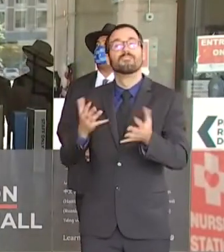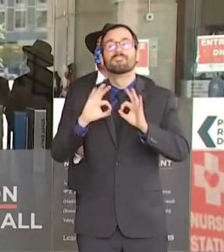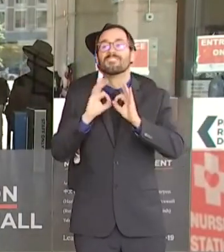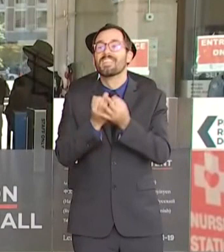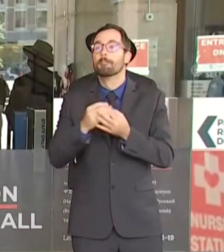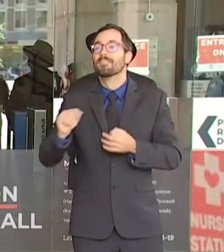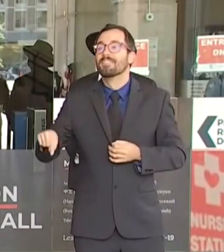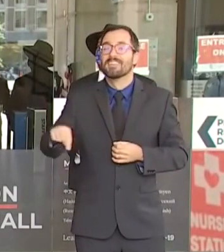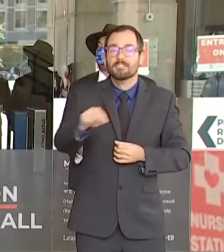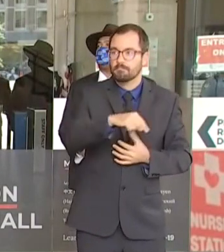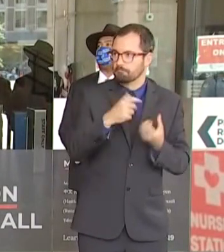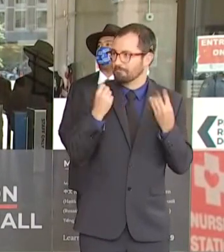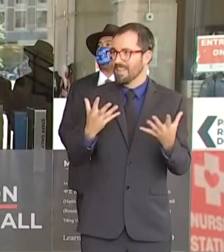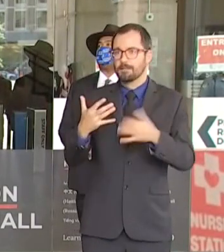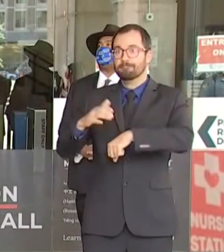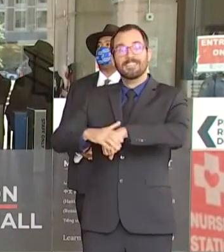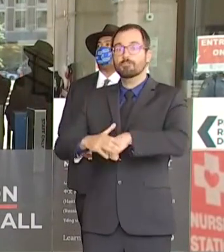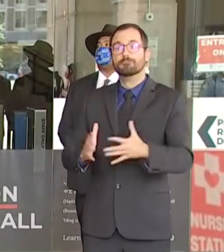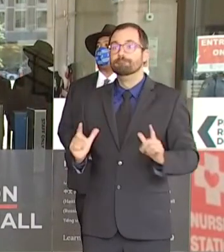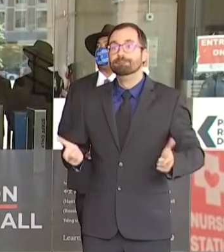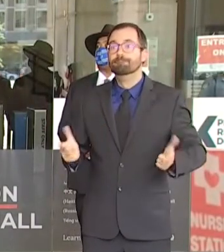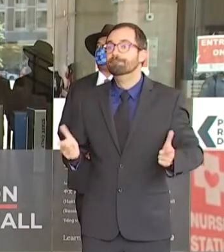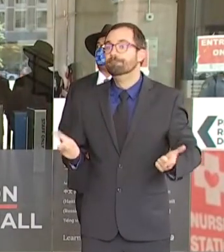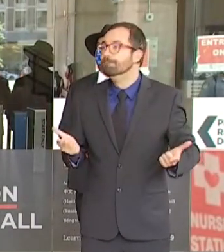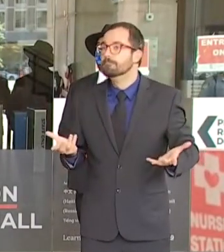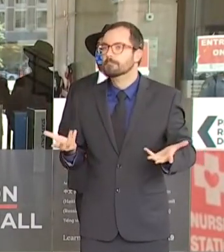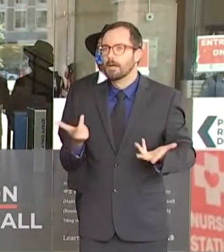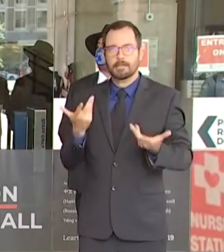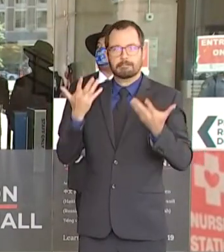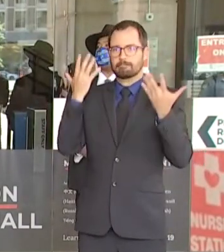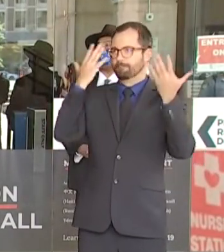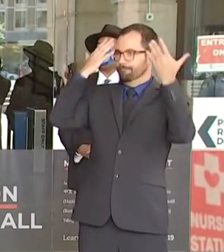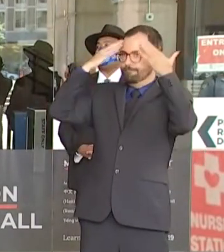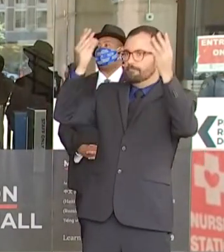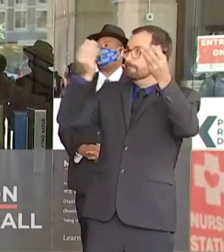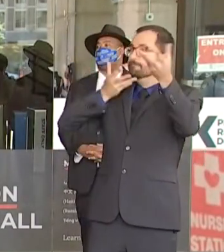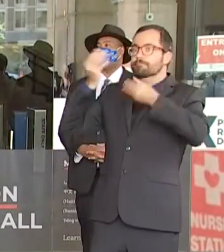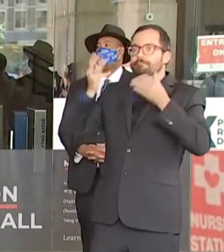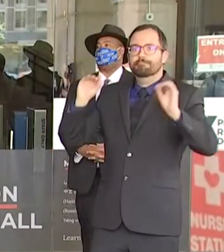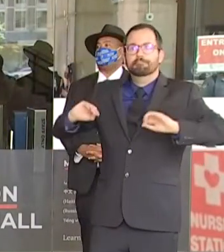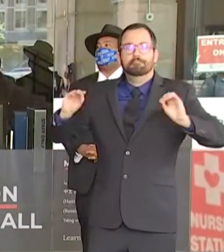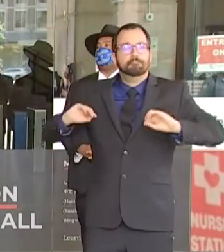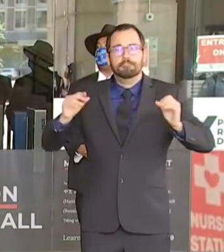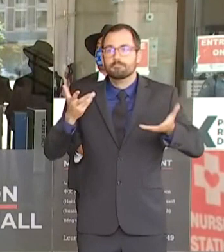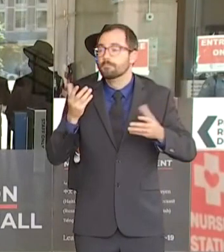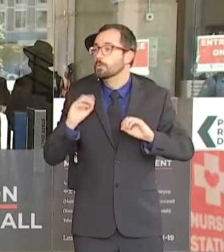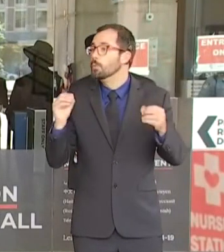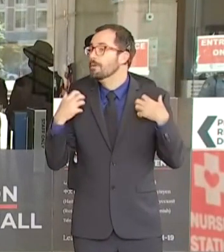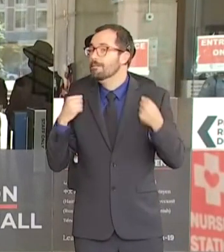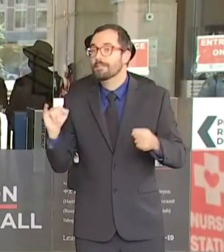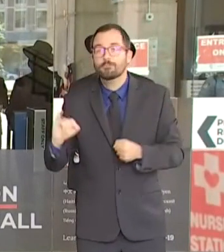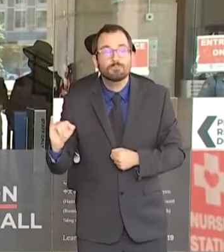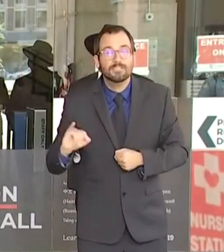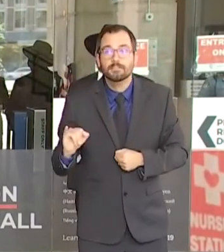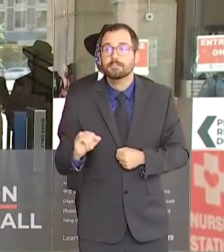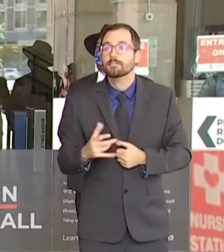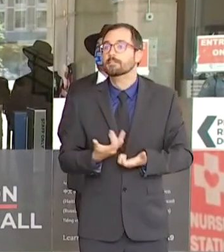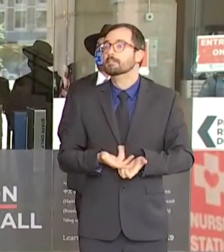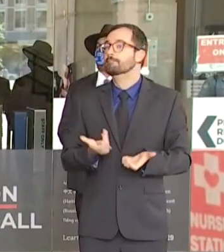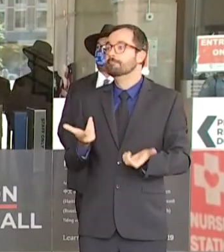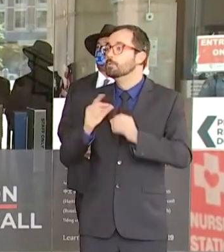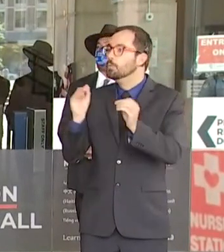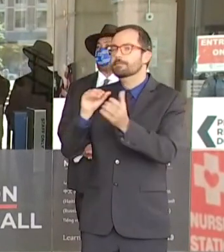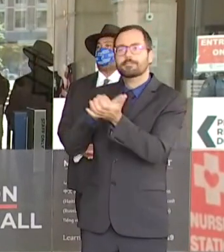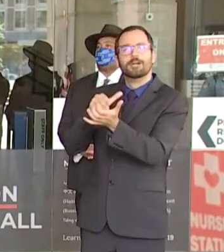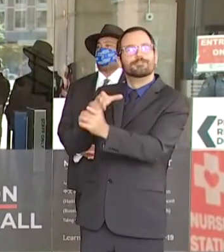COVID-19. Some don't have health insurance or a dedicated health care provider. Recent data